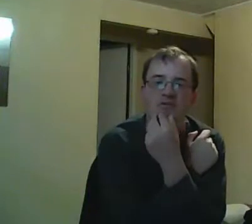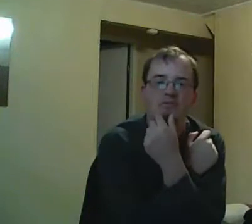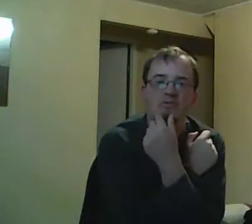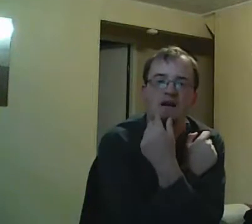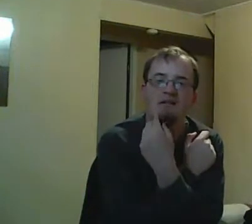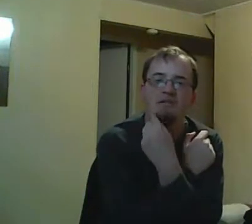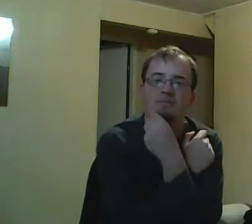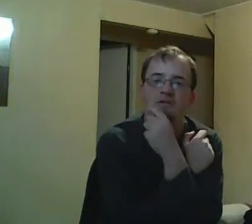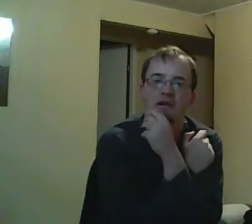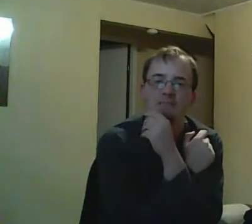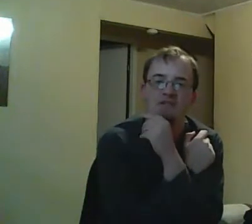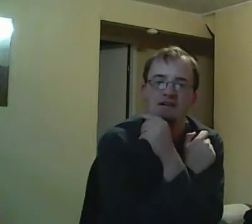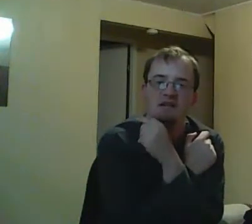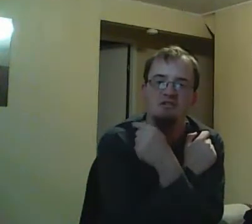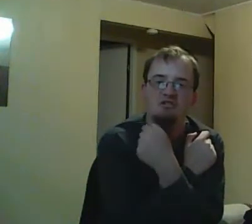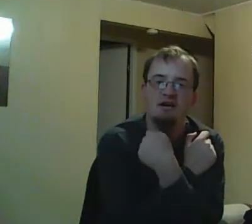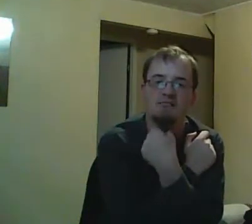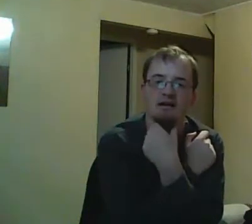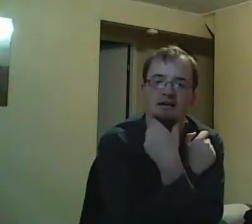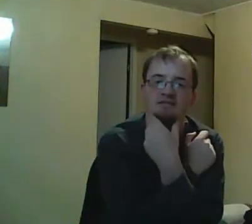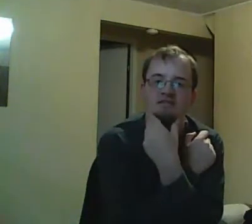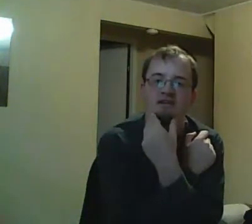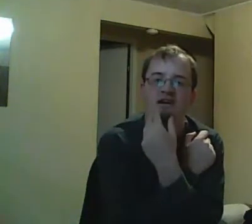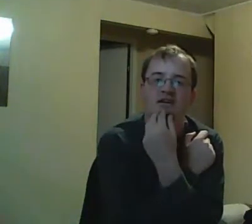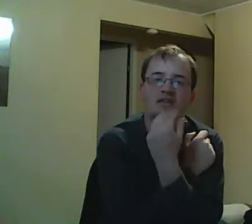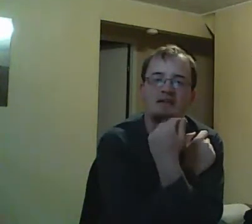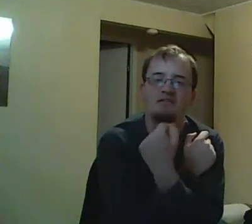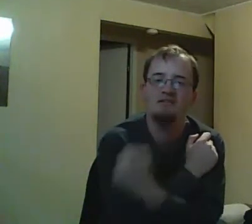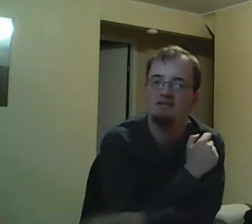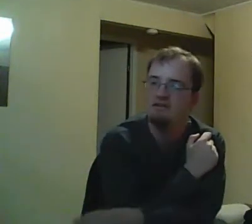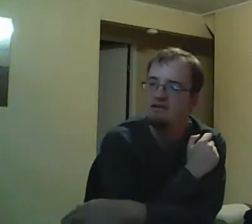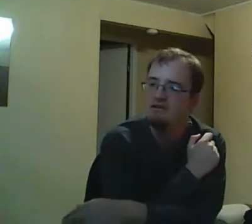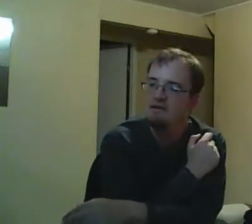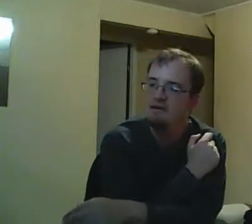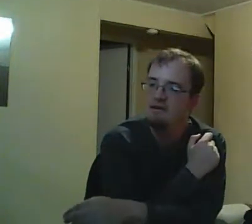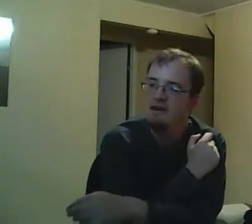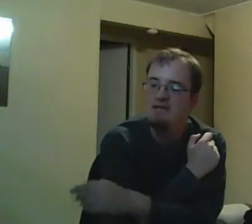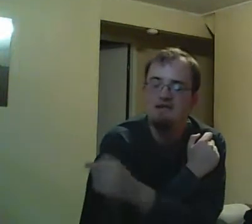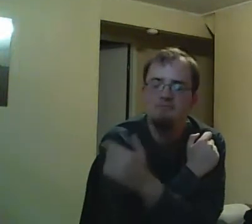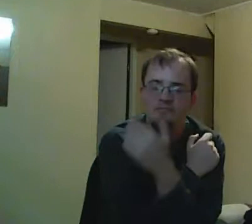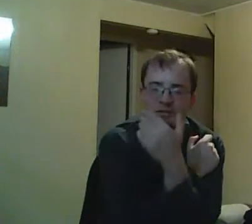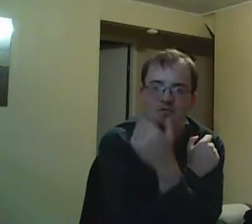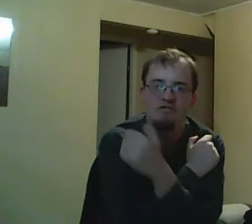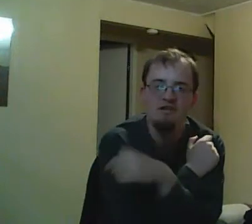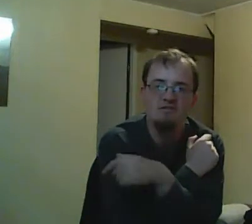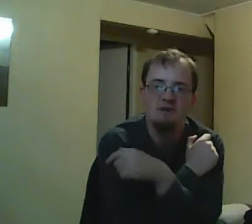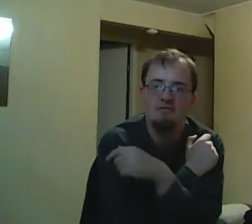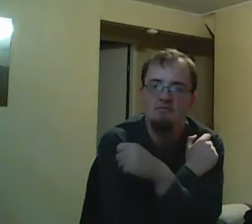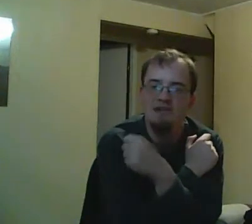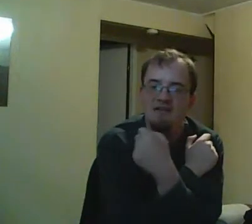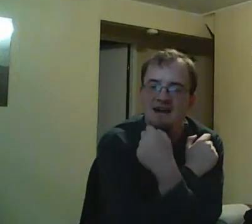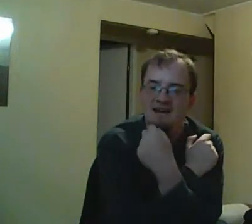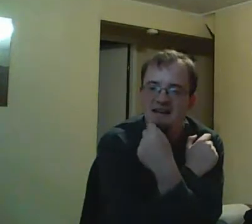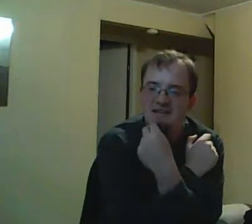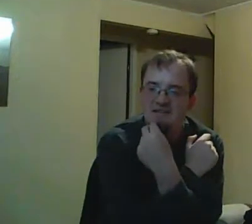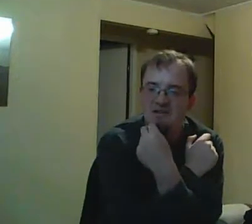because he kind of believes Spinner and Jay, he believes they're bullshit, he feels that he needs to get rid of Jimmy.